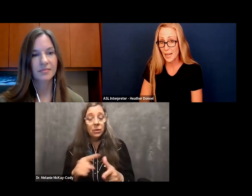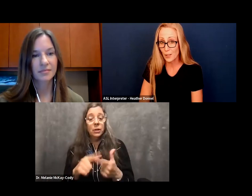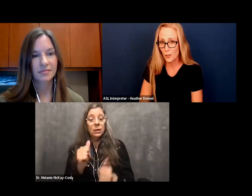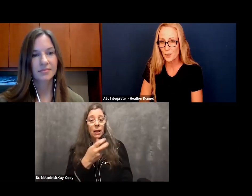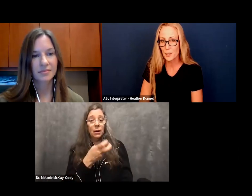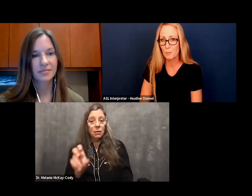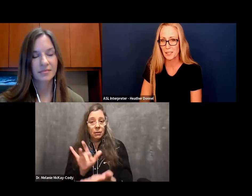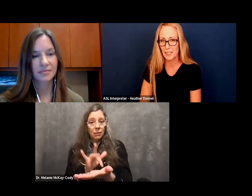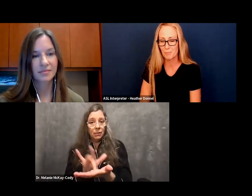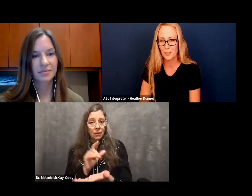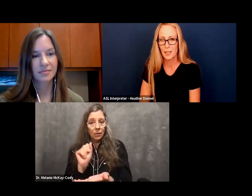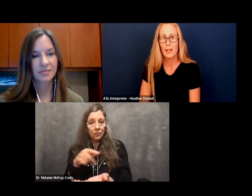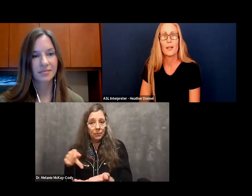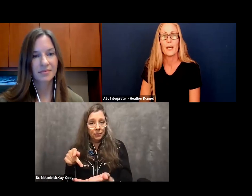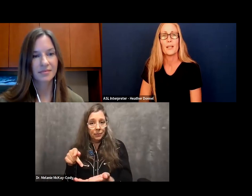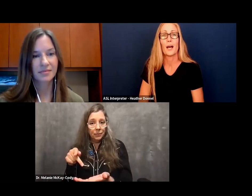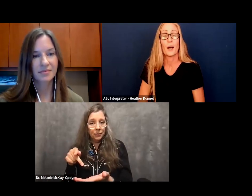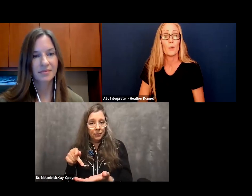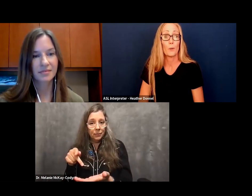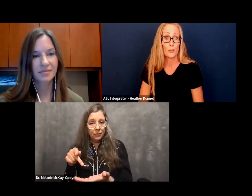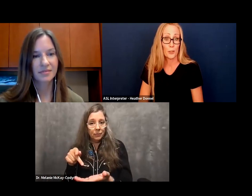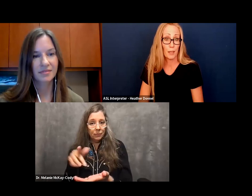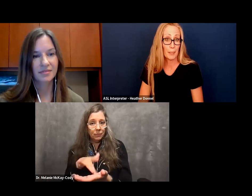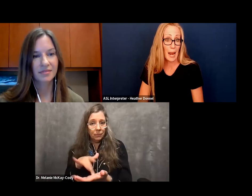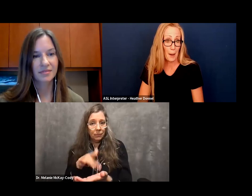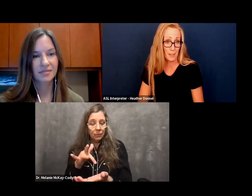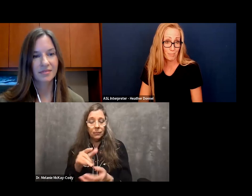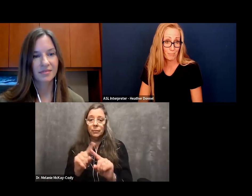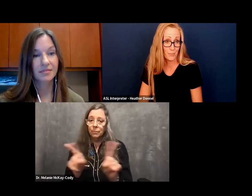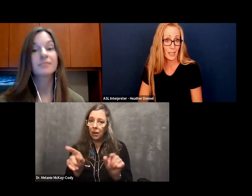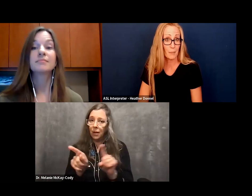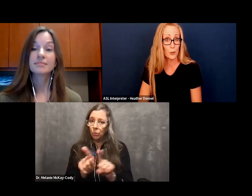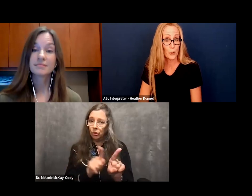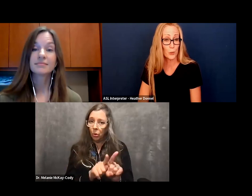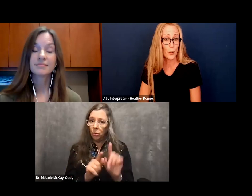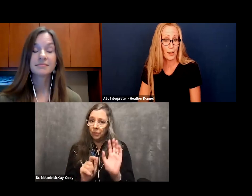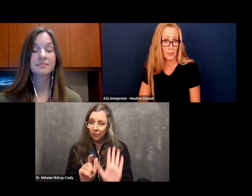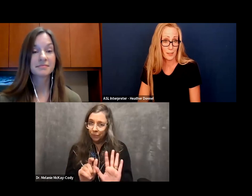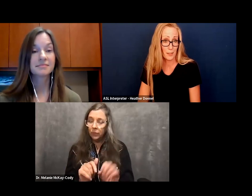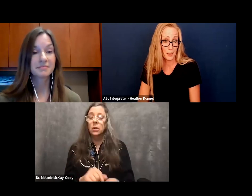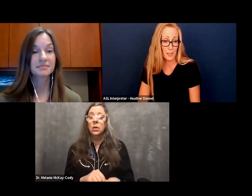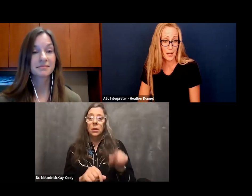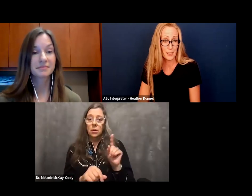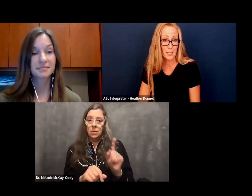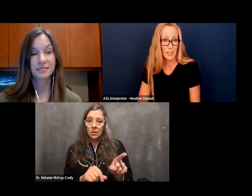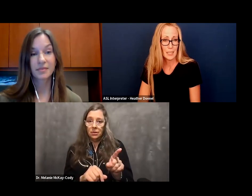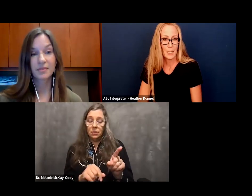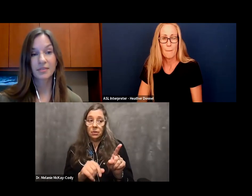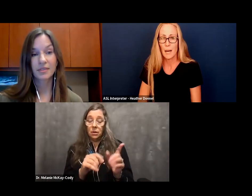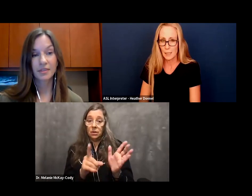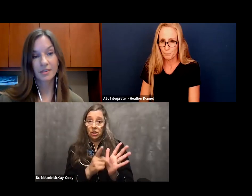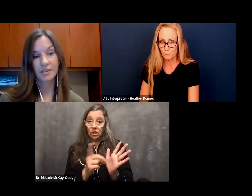Someday, once it's completed, then we will also develop an app that can be used to access the signs.